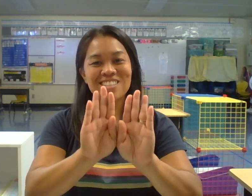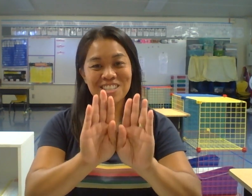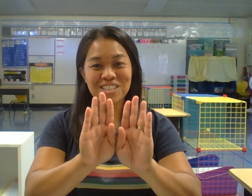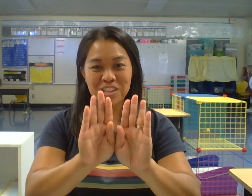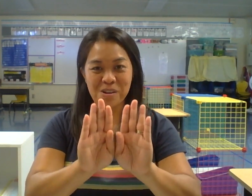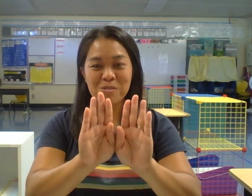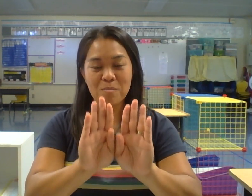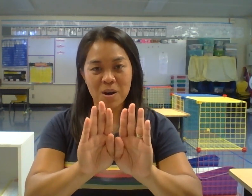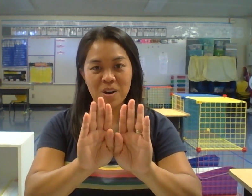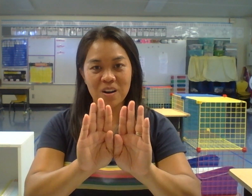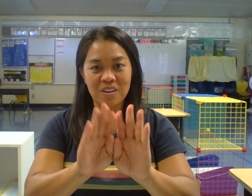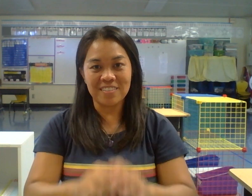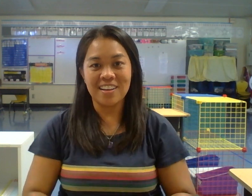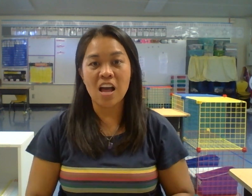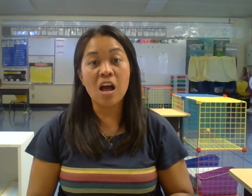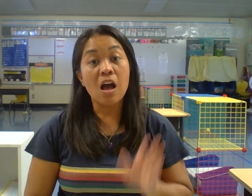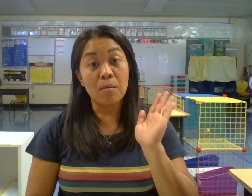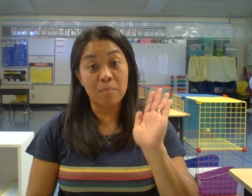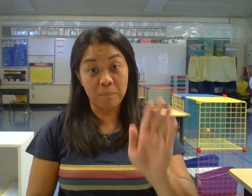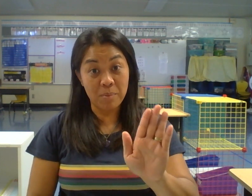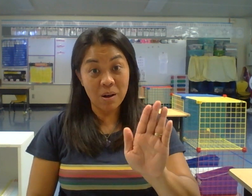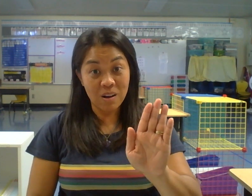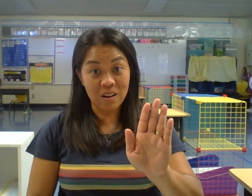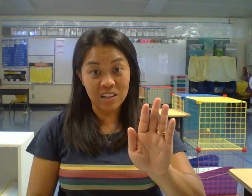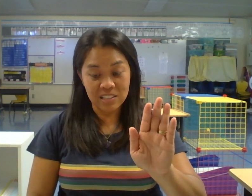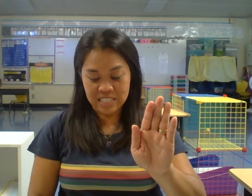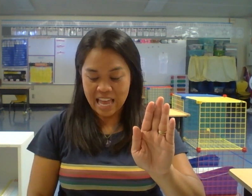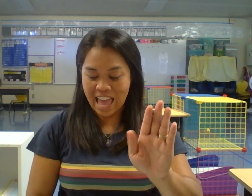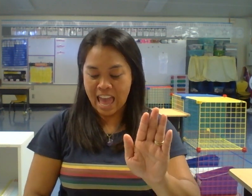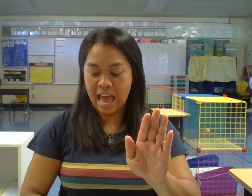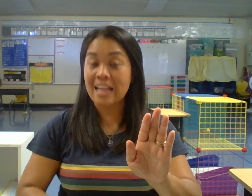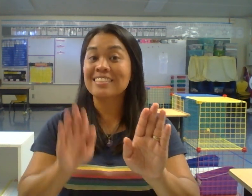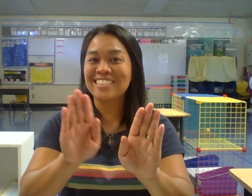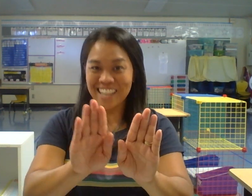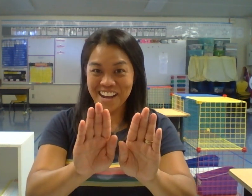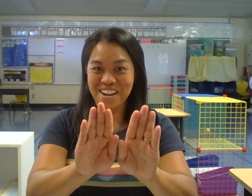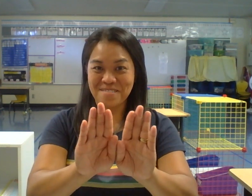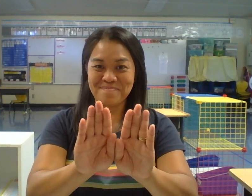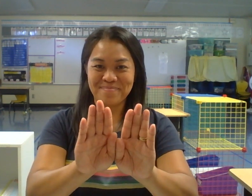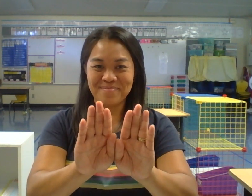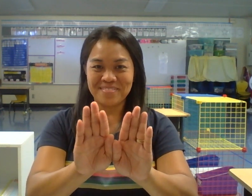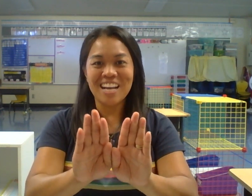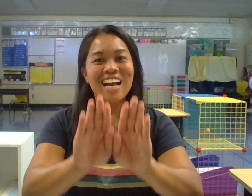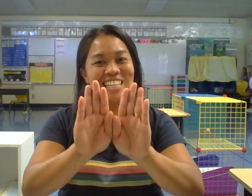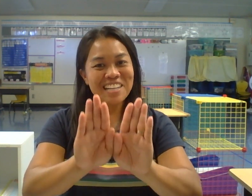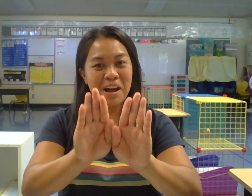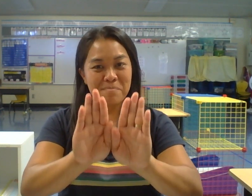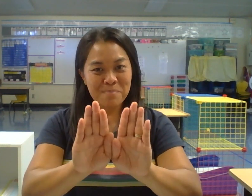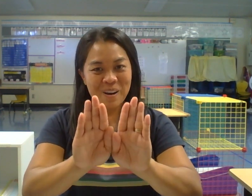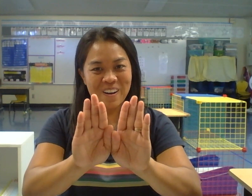Snowball. Ball. Add gum. Gumball.